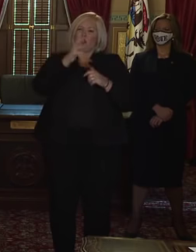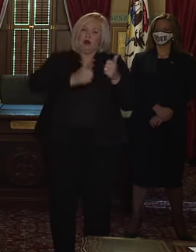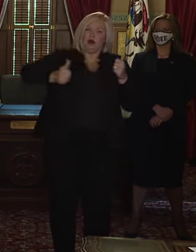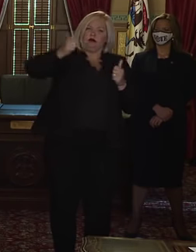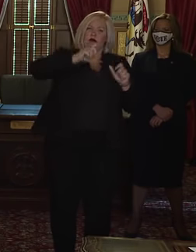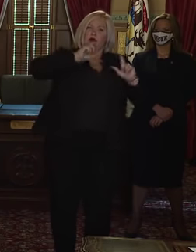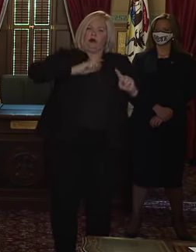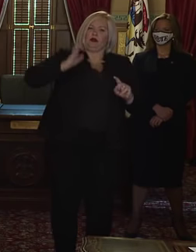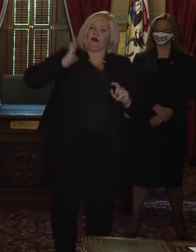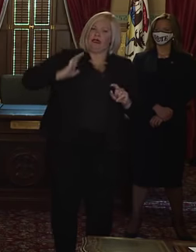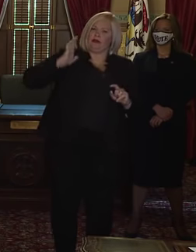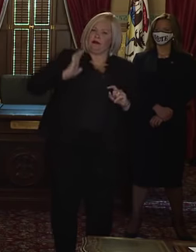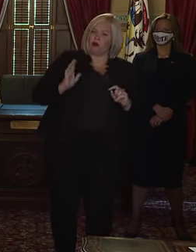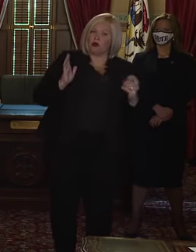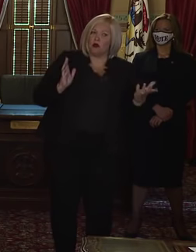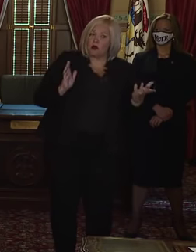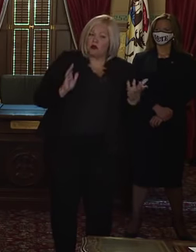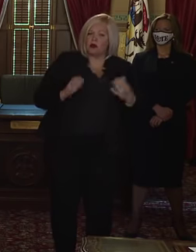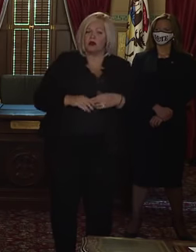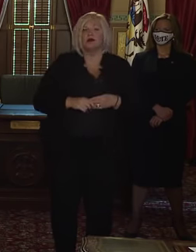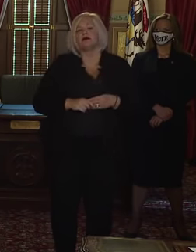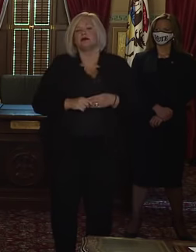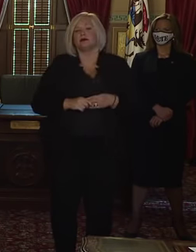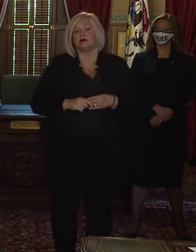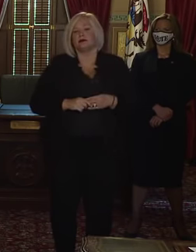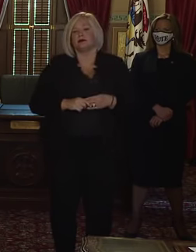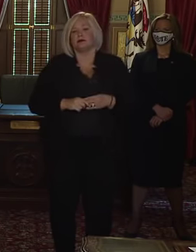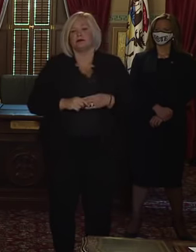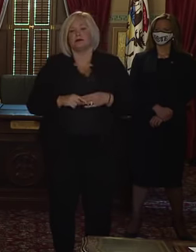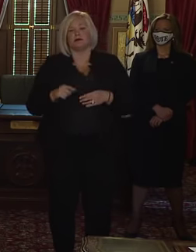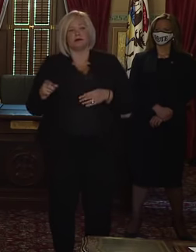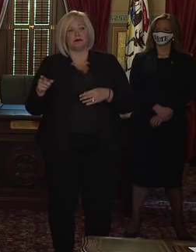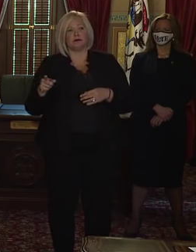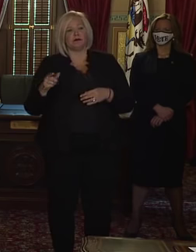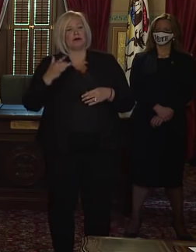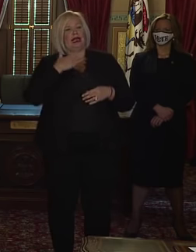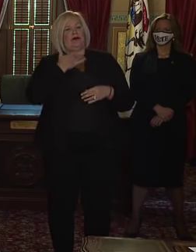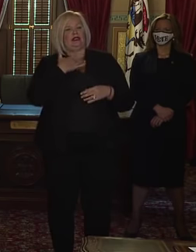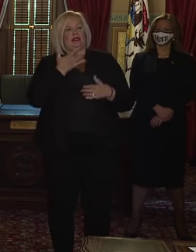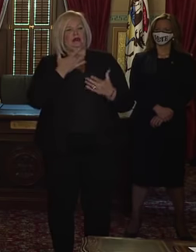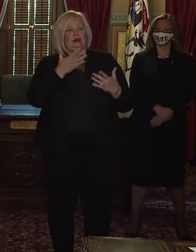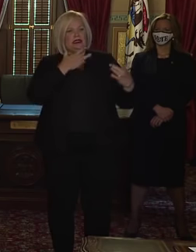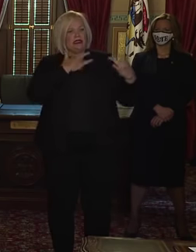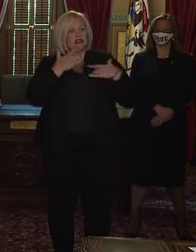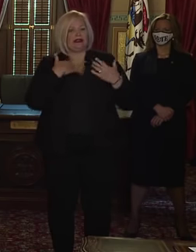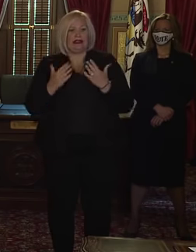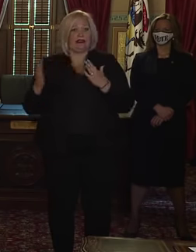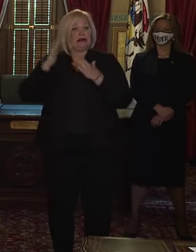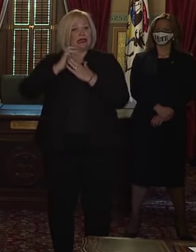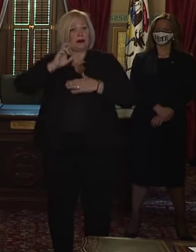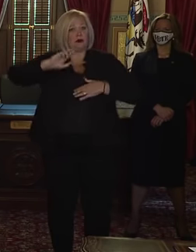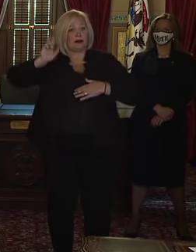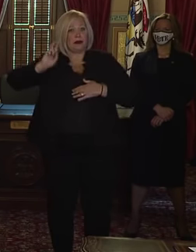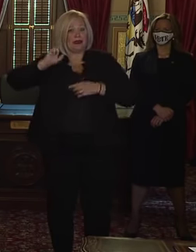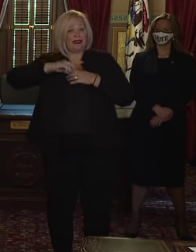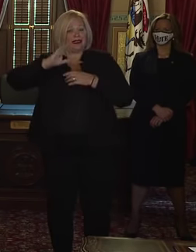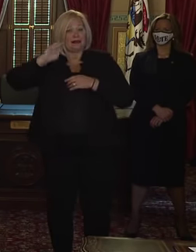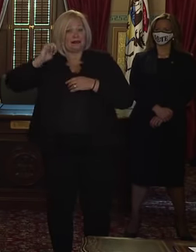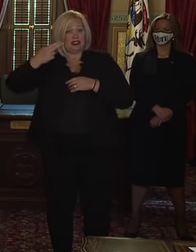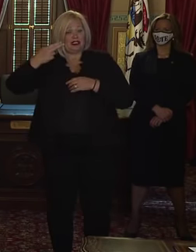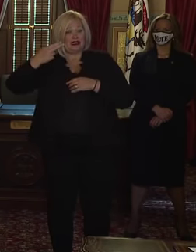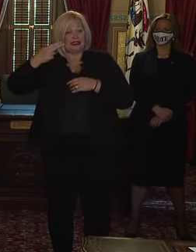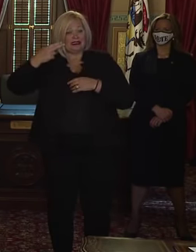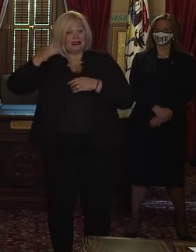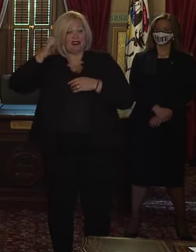did. Well, I think it is concerning that the top Republican in Michigan government is an anti